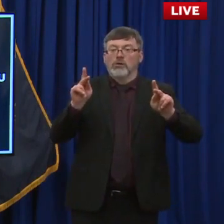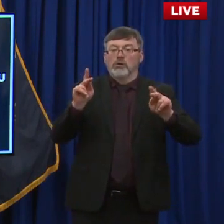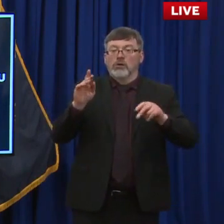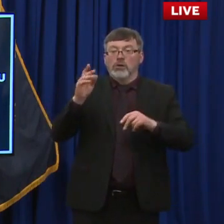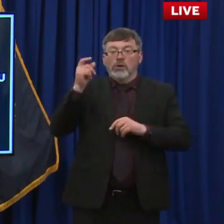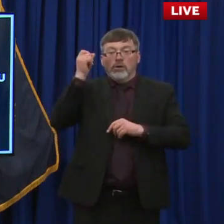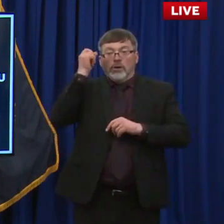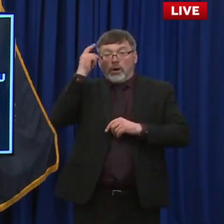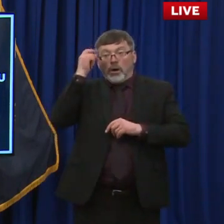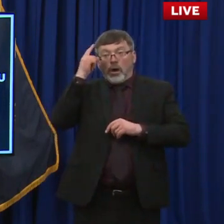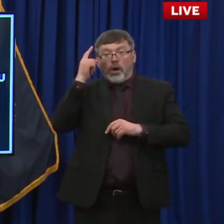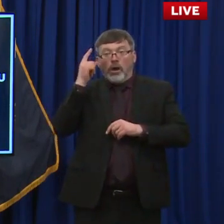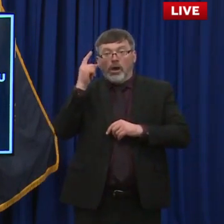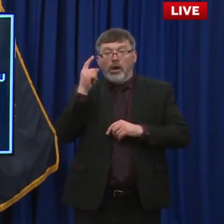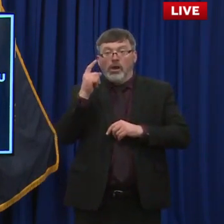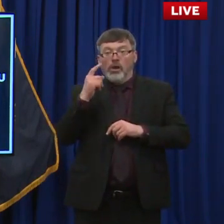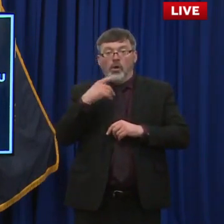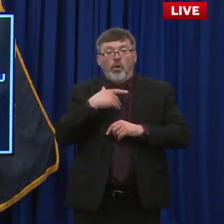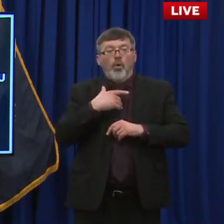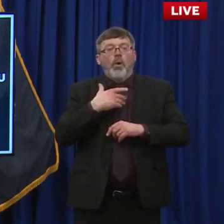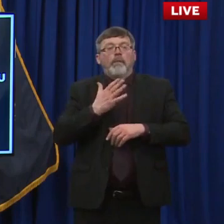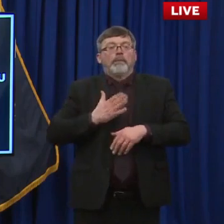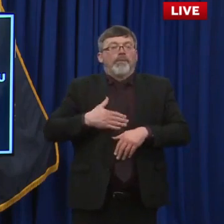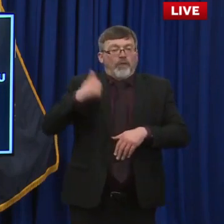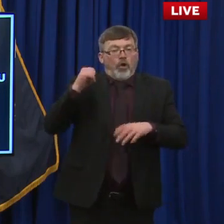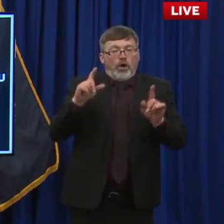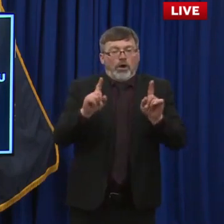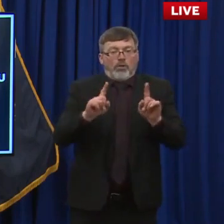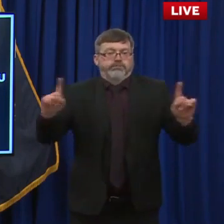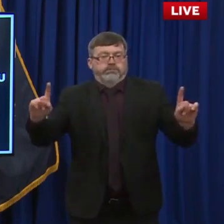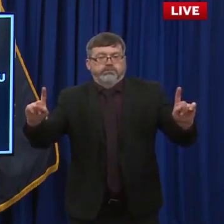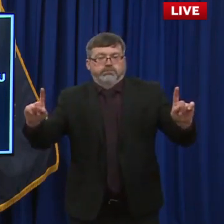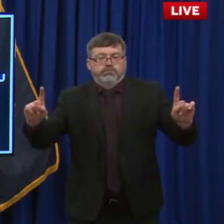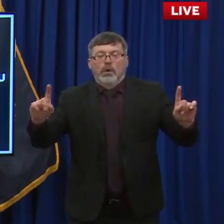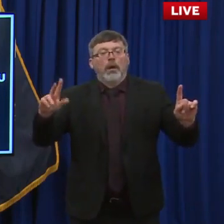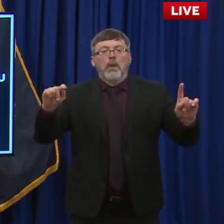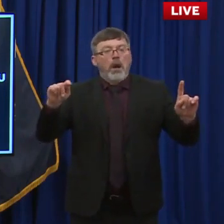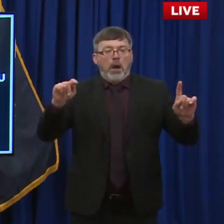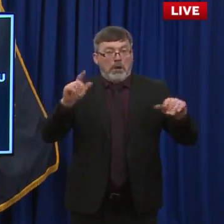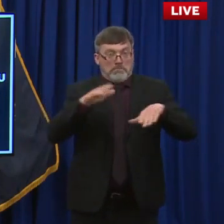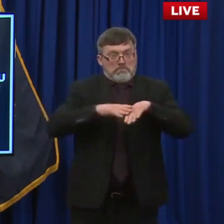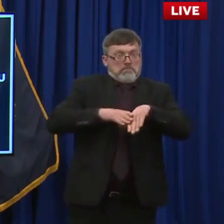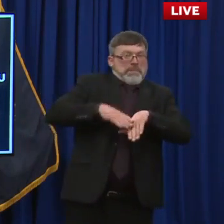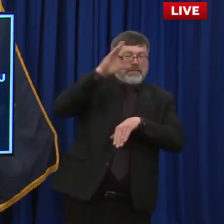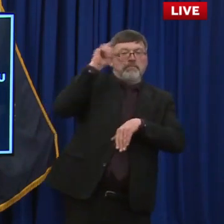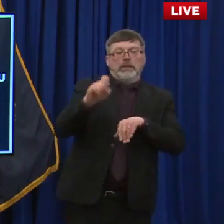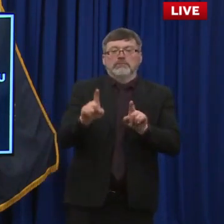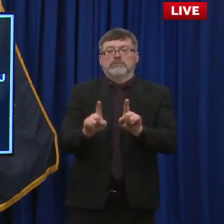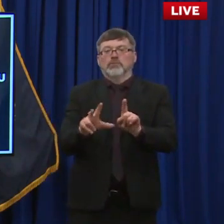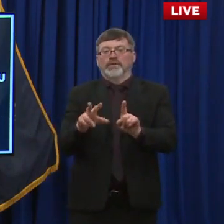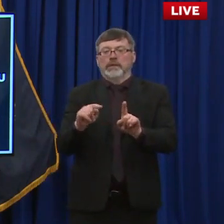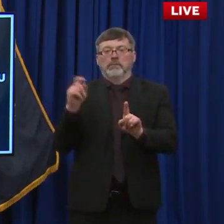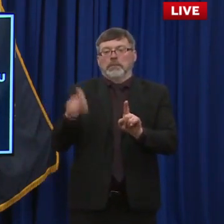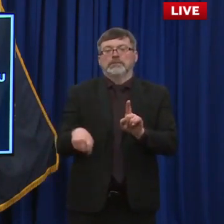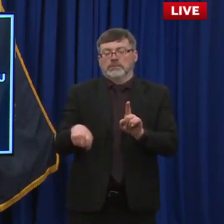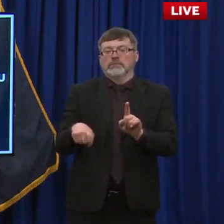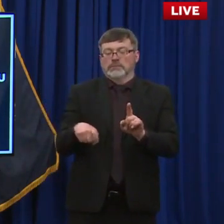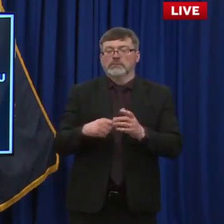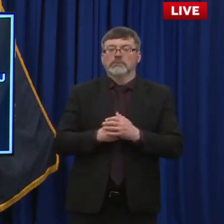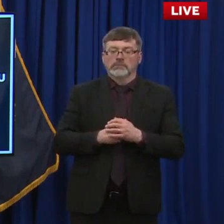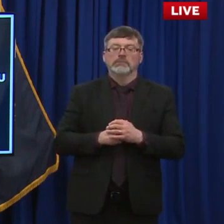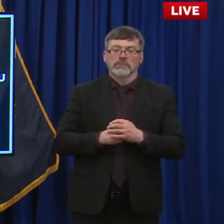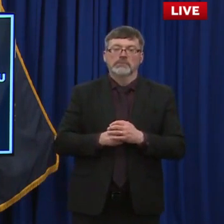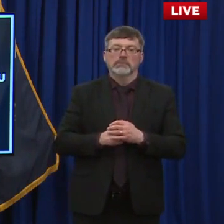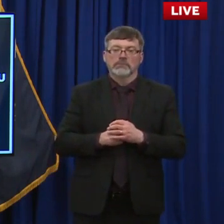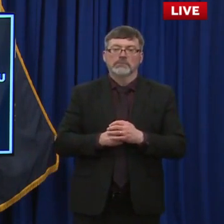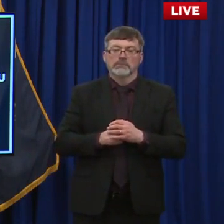maximize physical distancing to the extent possible, know, aiming for, you know, four or five, six feet if possible. Um, but in settings where students